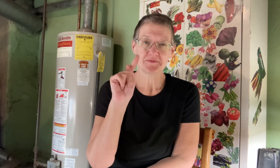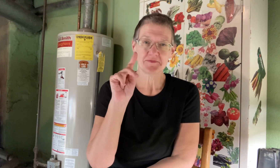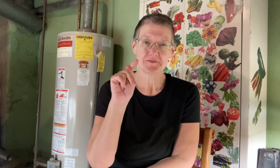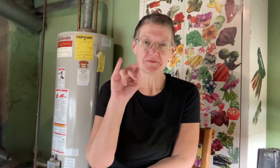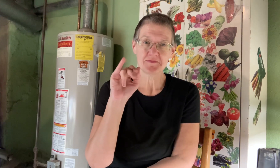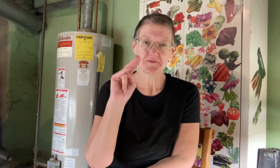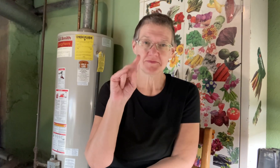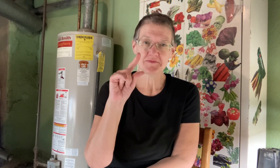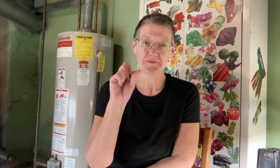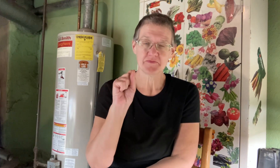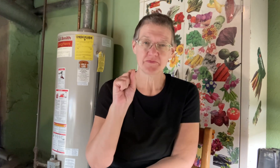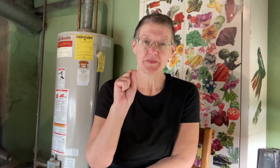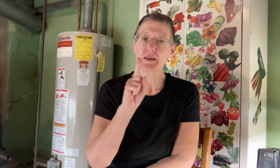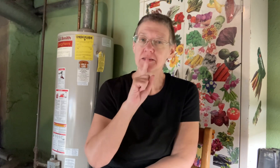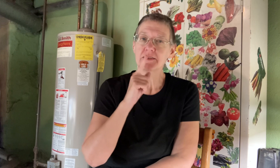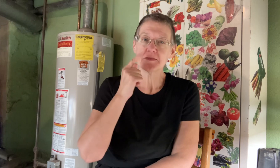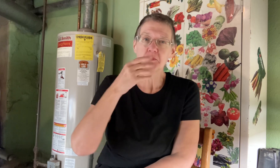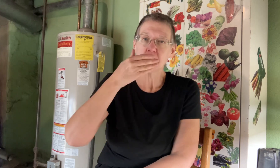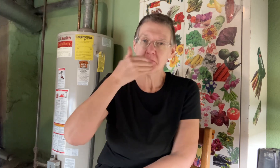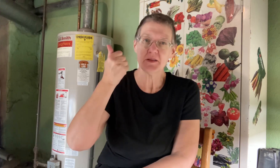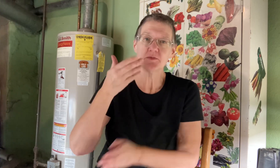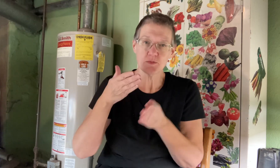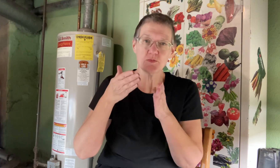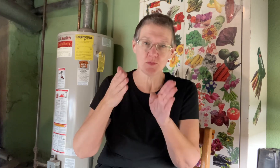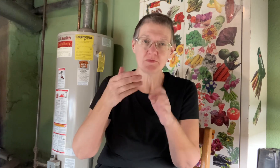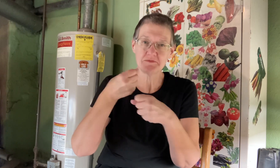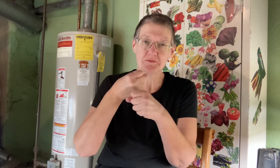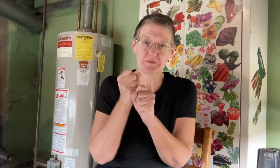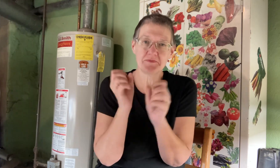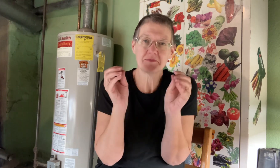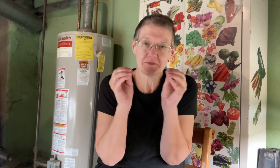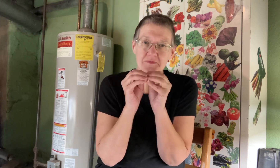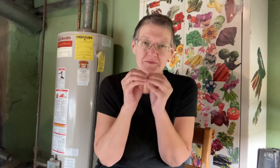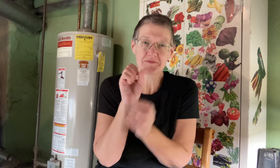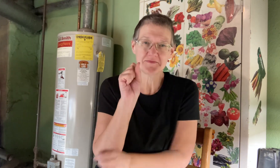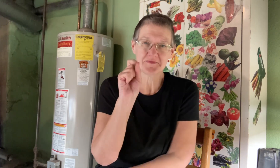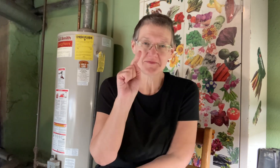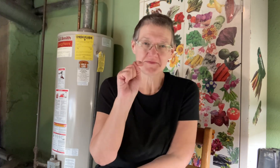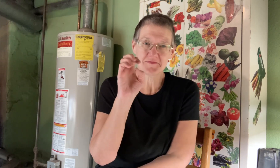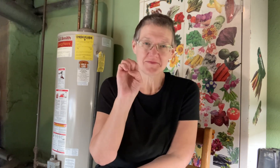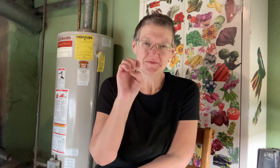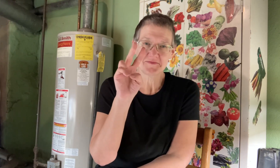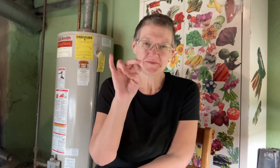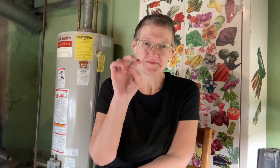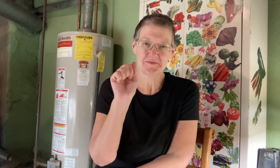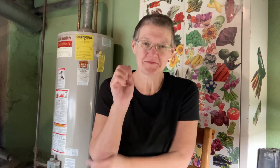from cuttings this really is the best way to start and make a new stevia plant